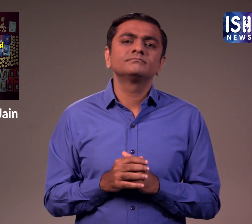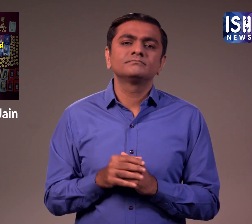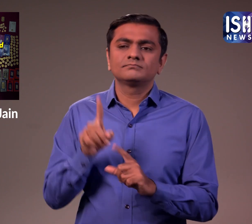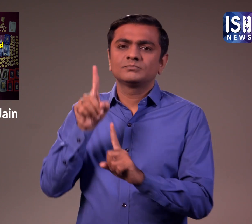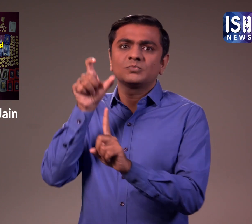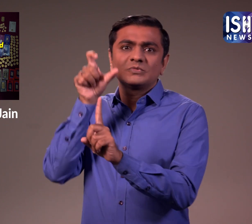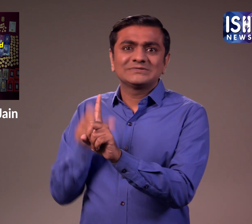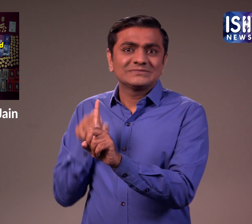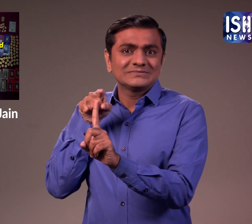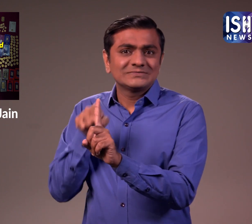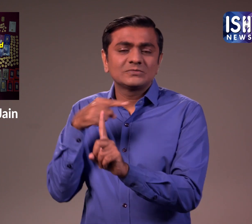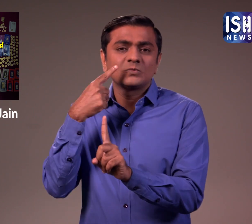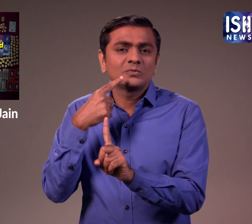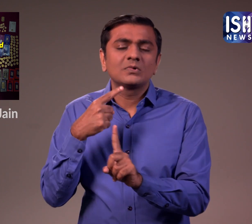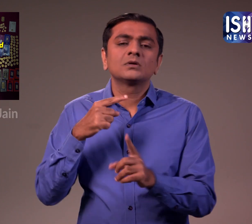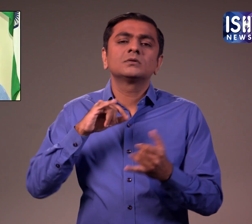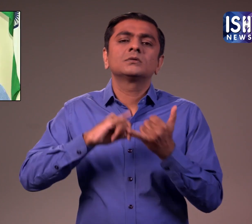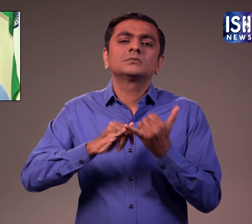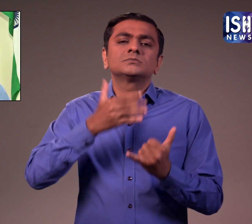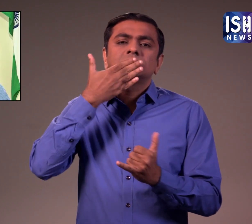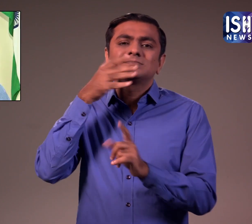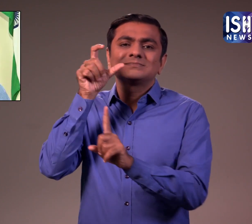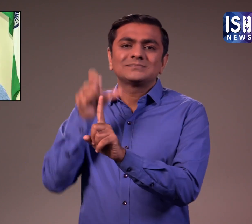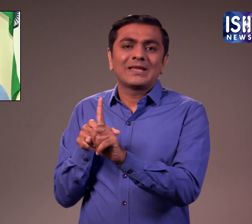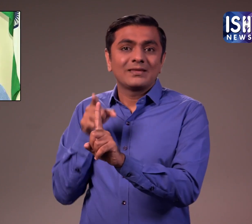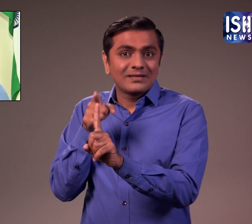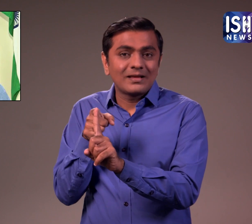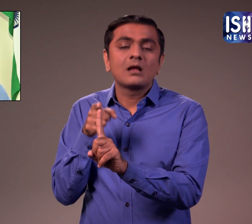on Satya Indra Jain who is the Delhi Health Minister